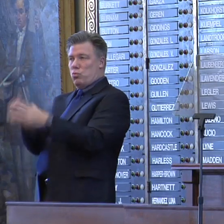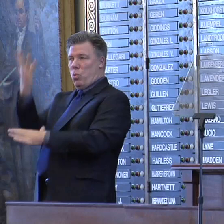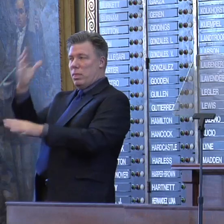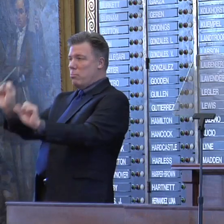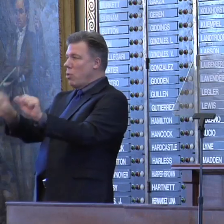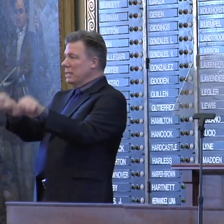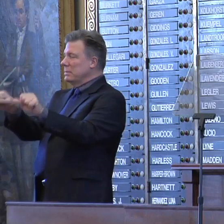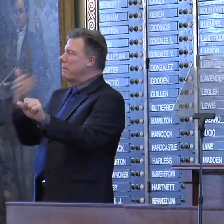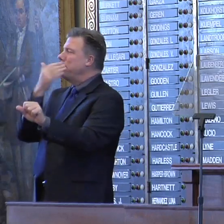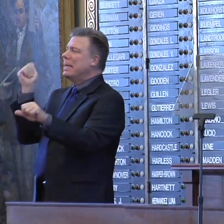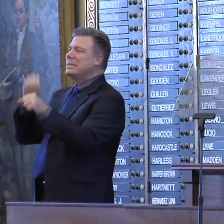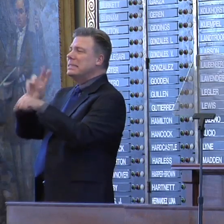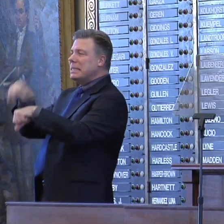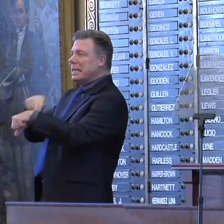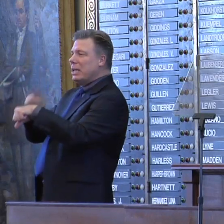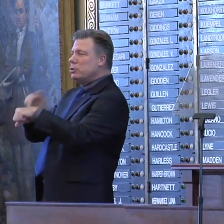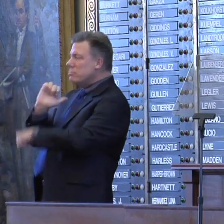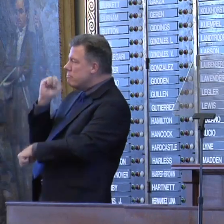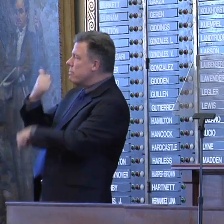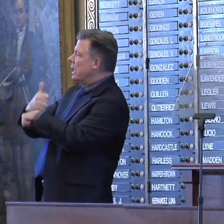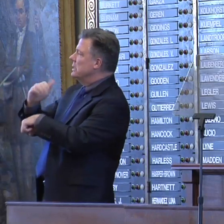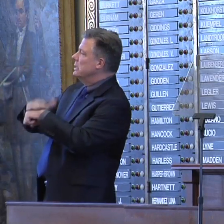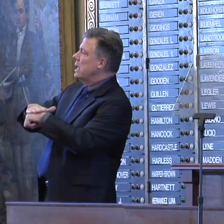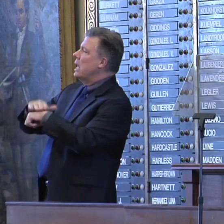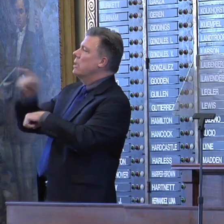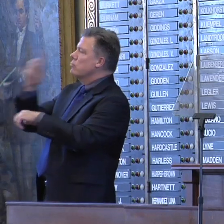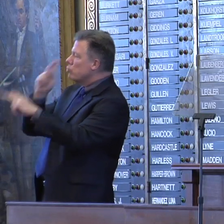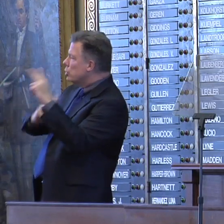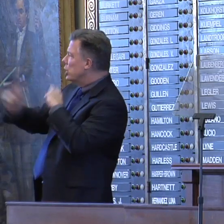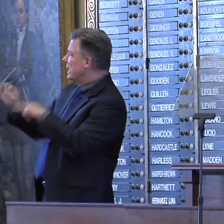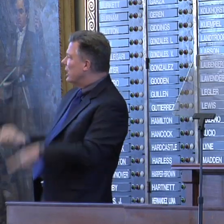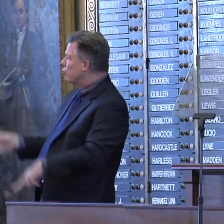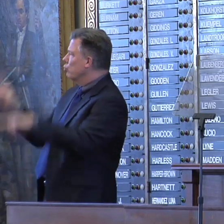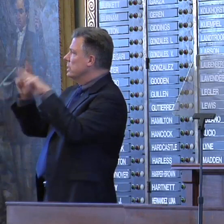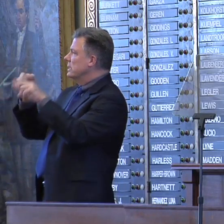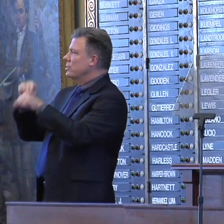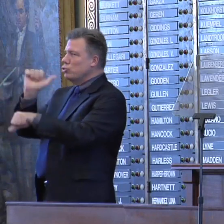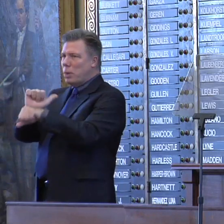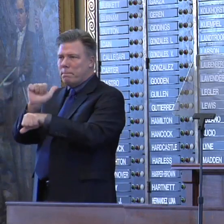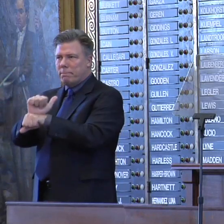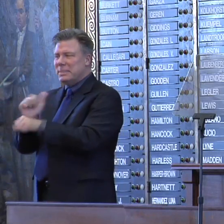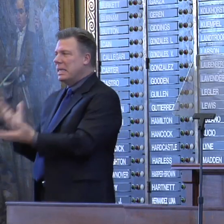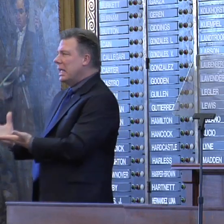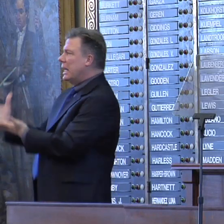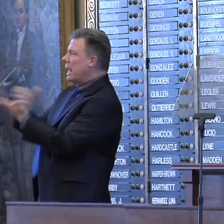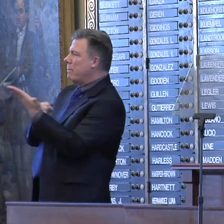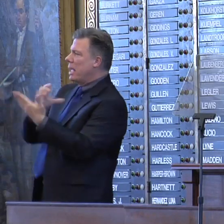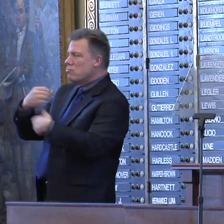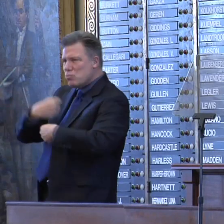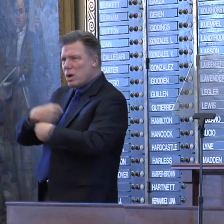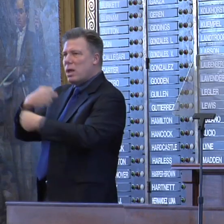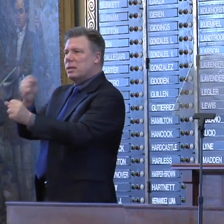nation based on projected increases in jobs, income, and gross state product. In a